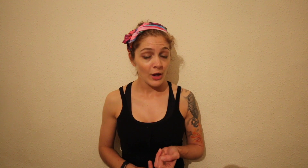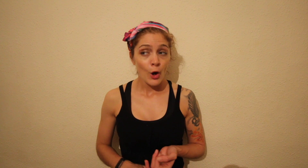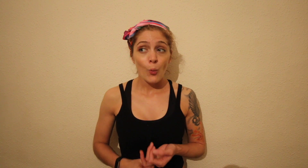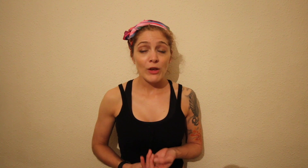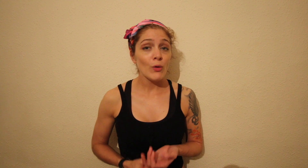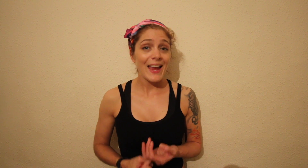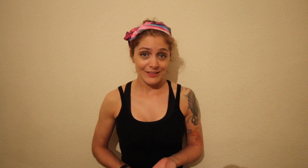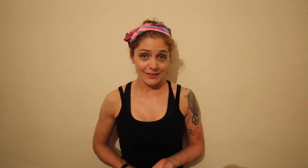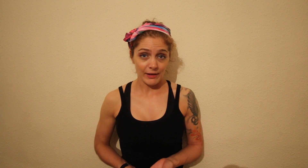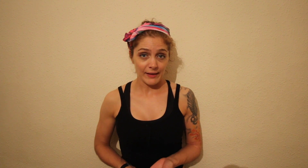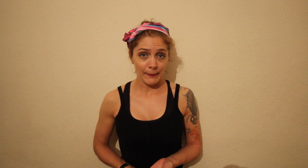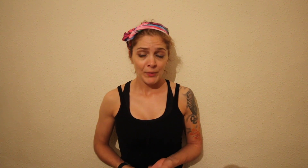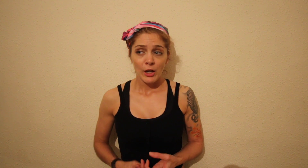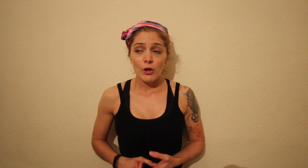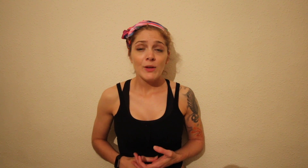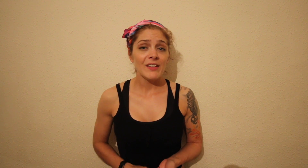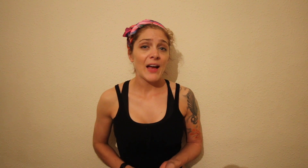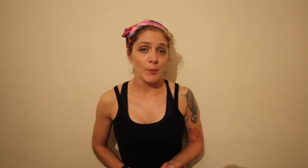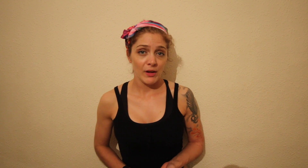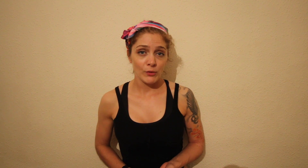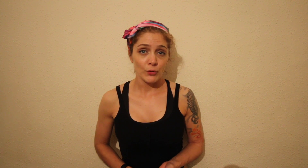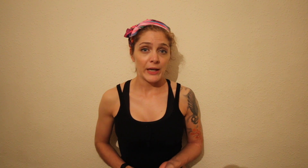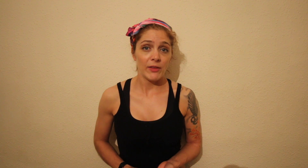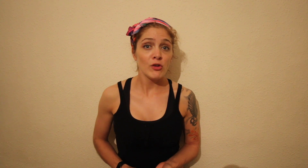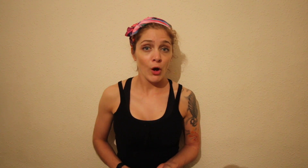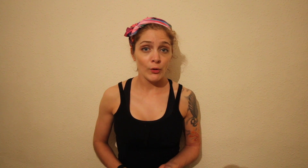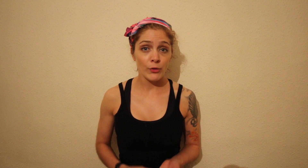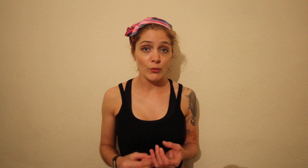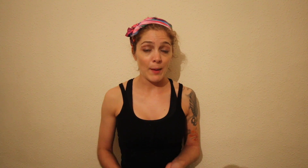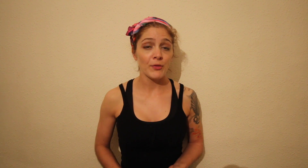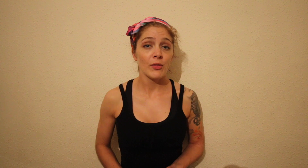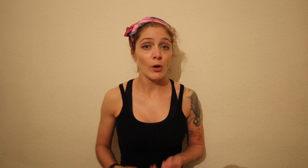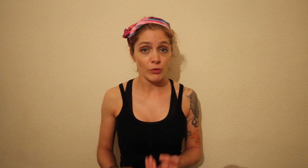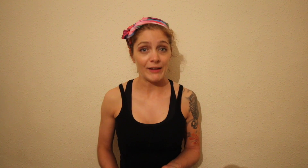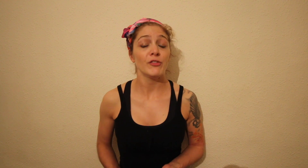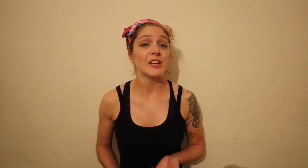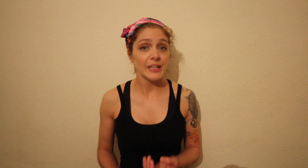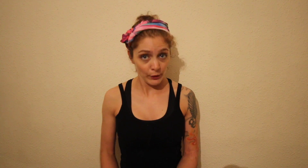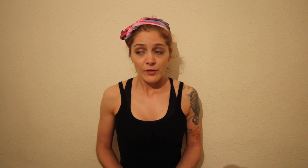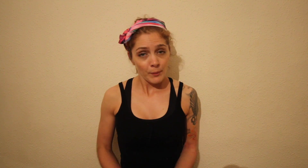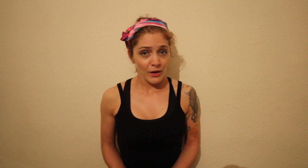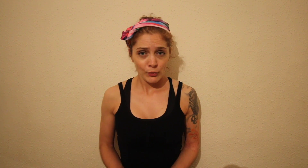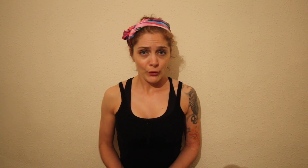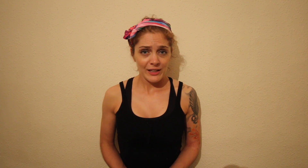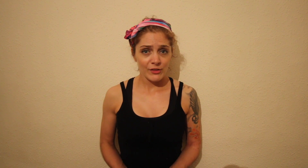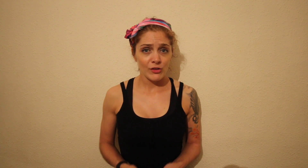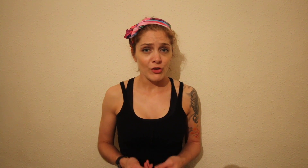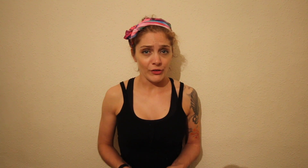when you're exercising you need to have a personal trainer that knows the reps that are right for you. Some personal trainers just